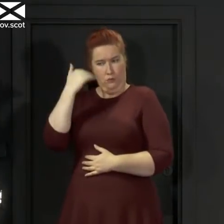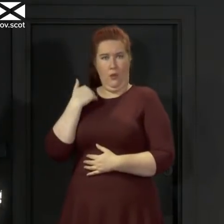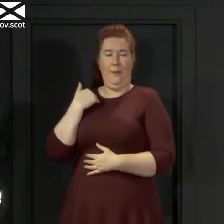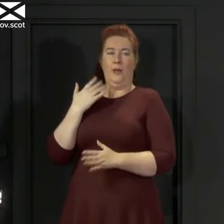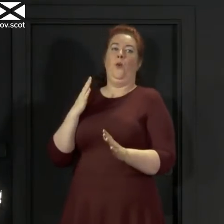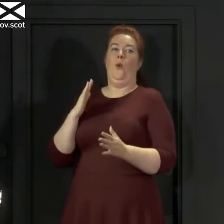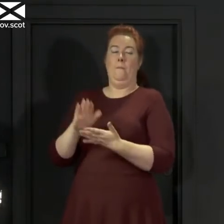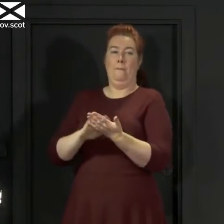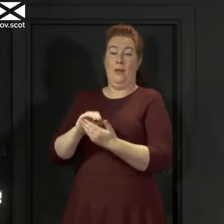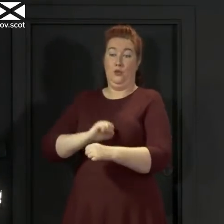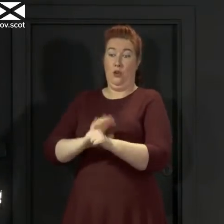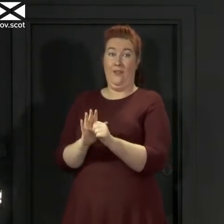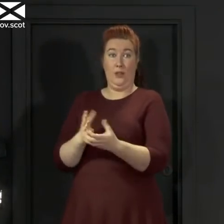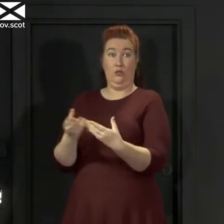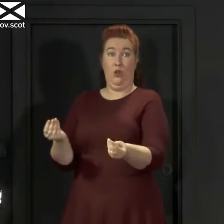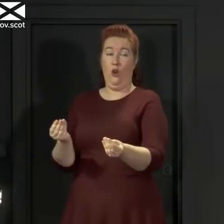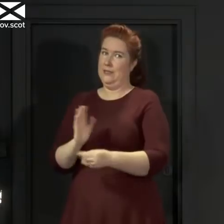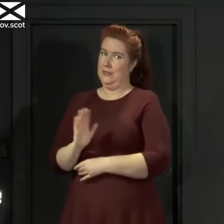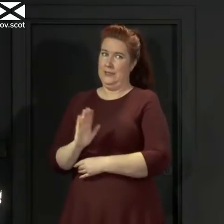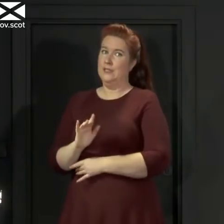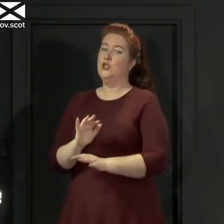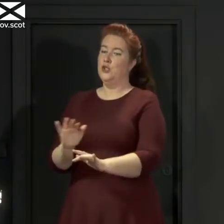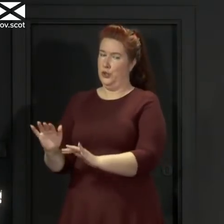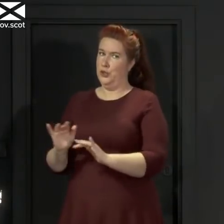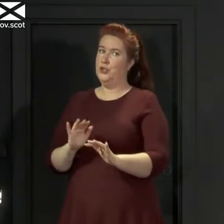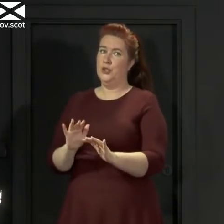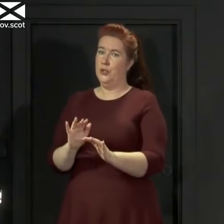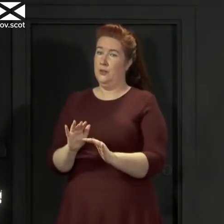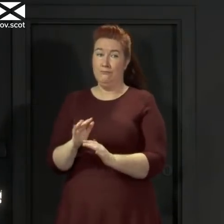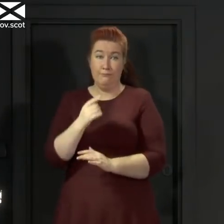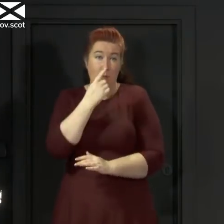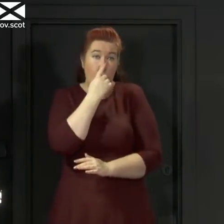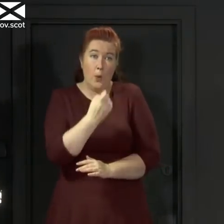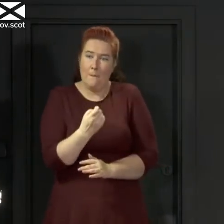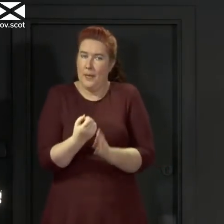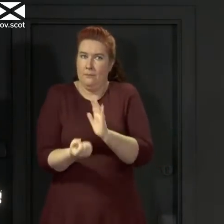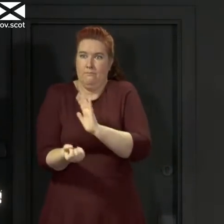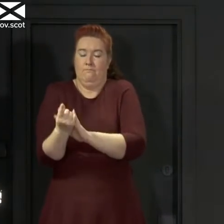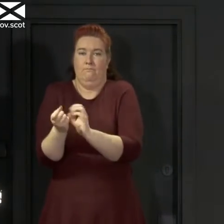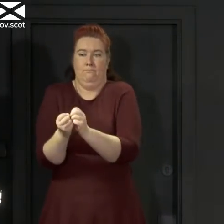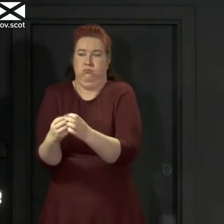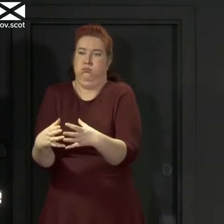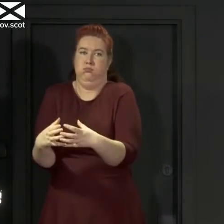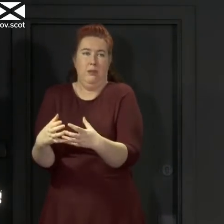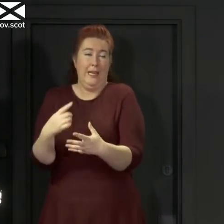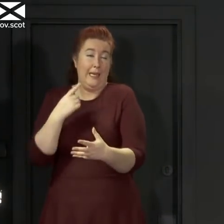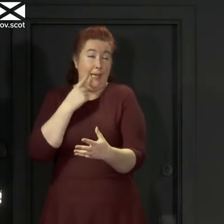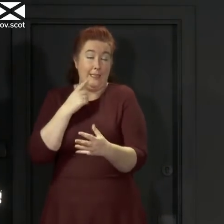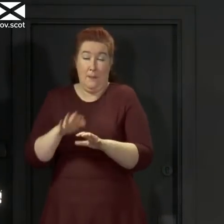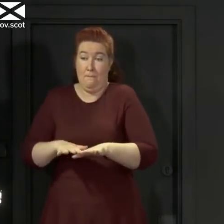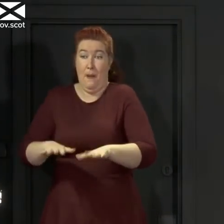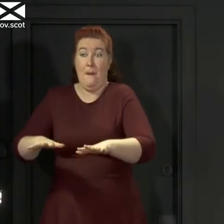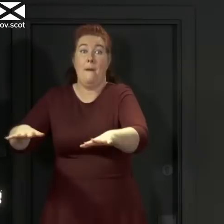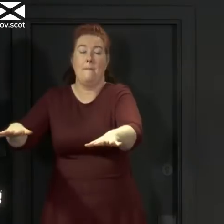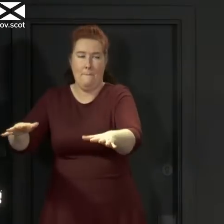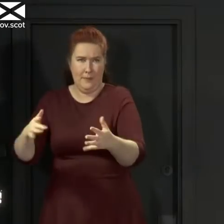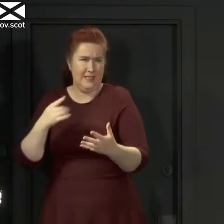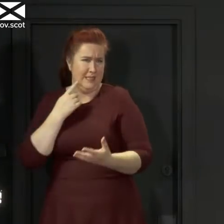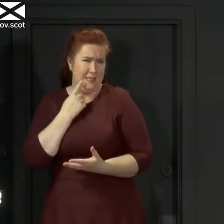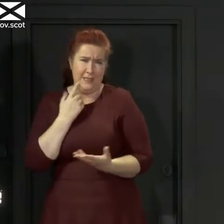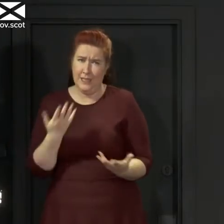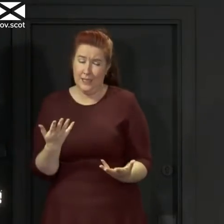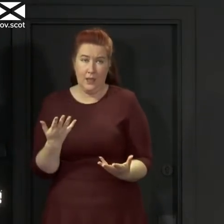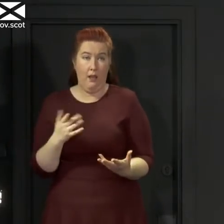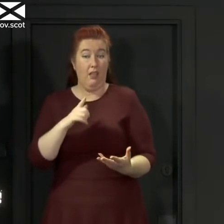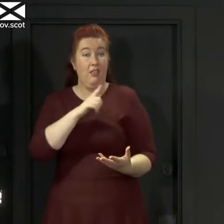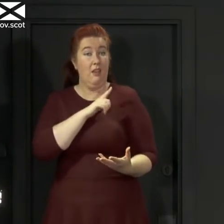gone away. It doesn't take much for very small numbers of cases to become much bigger numbers. And while Test and Protect